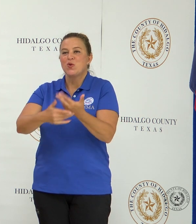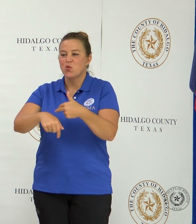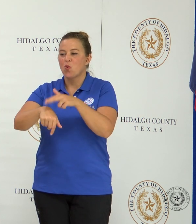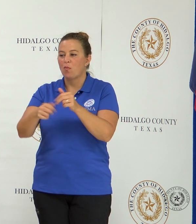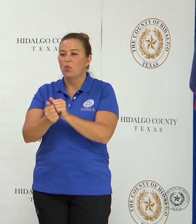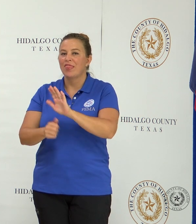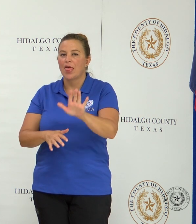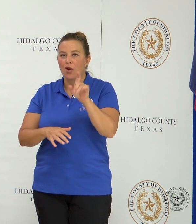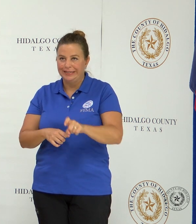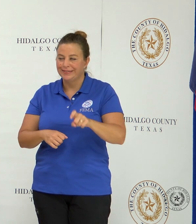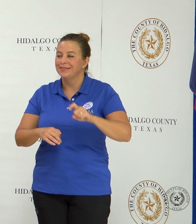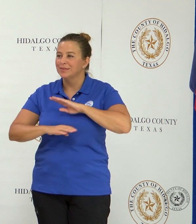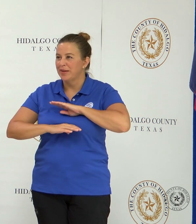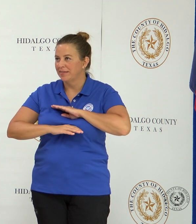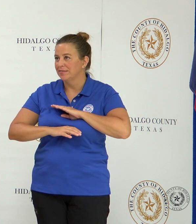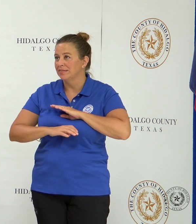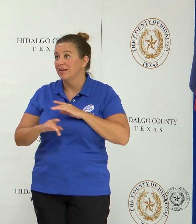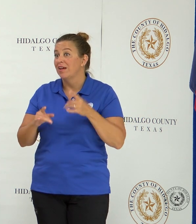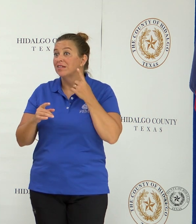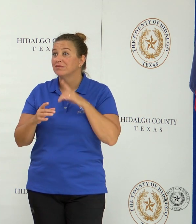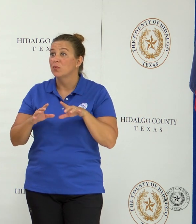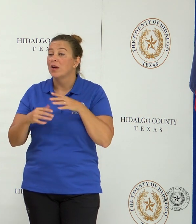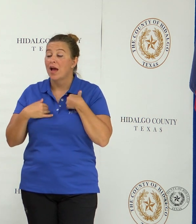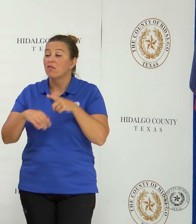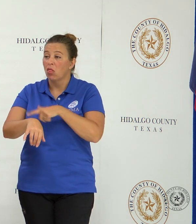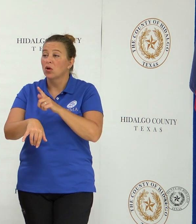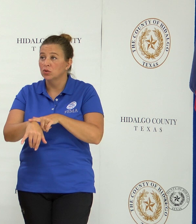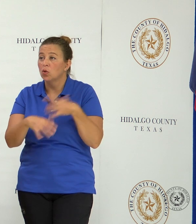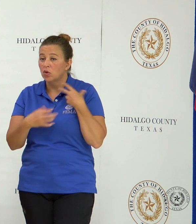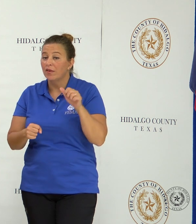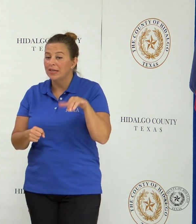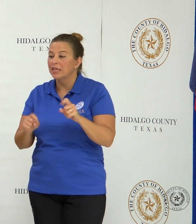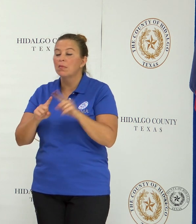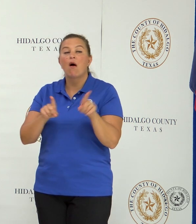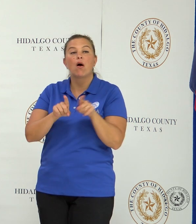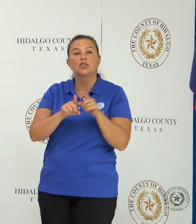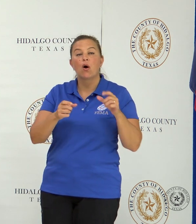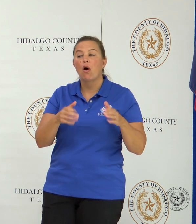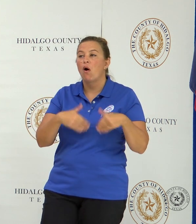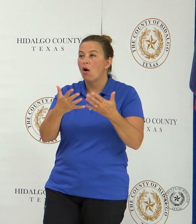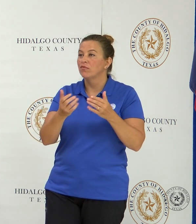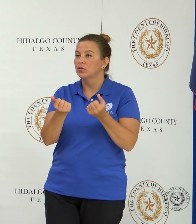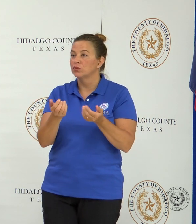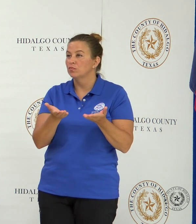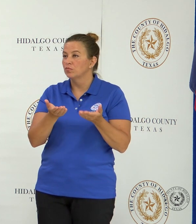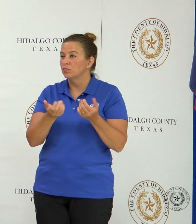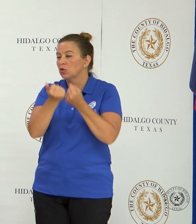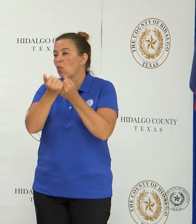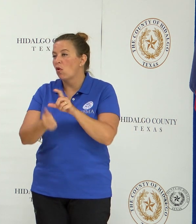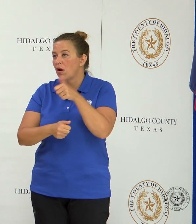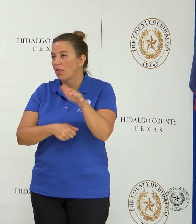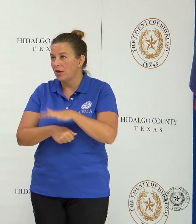needs met. In addition to long-term recovery, though, as I said, we offer support in a number of other areas, such as